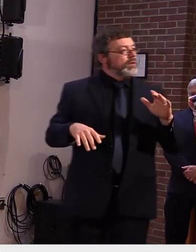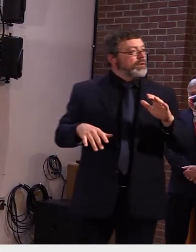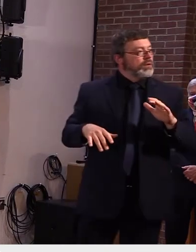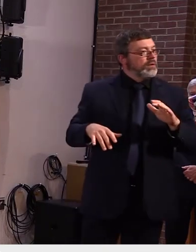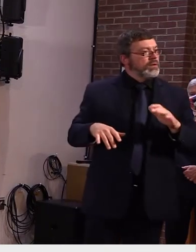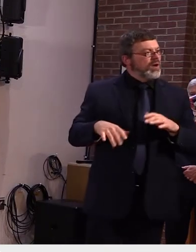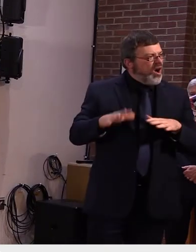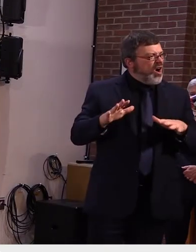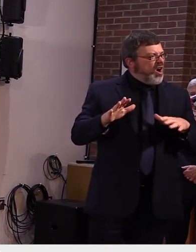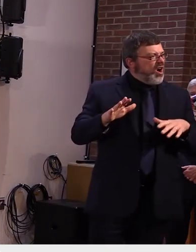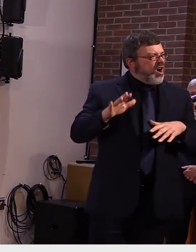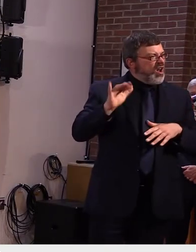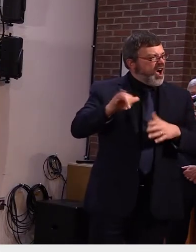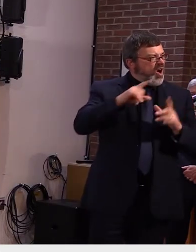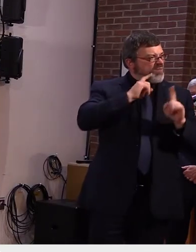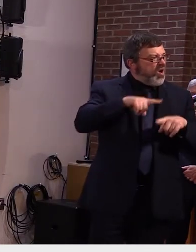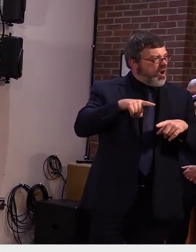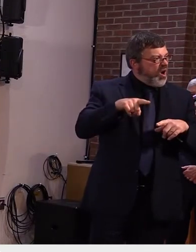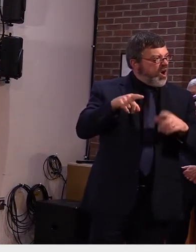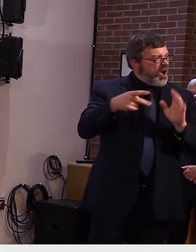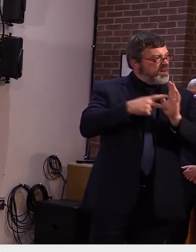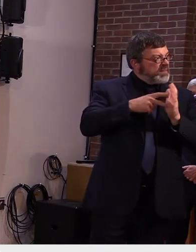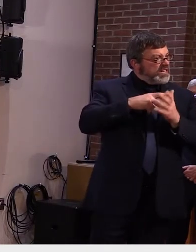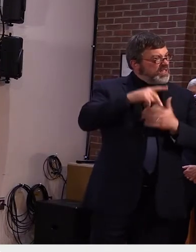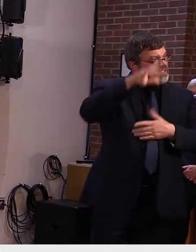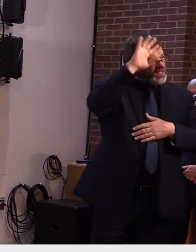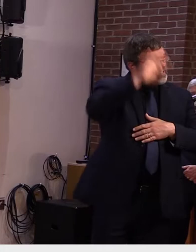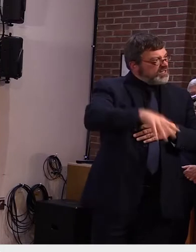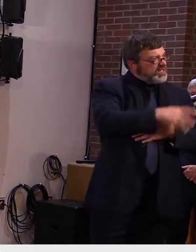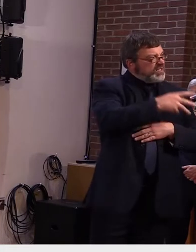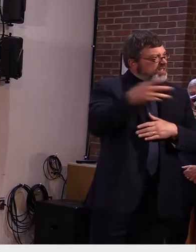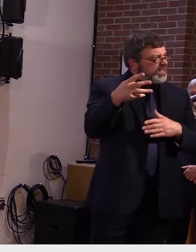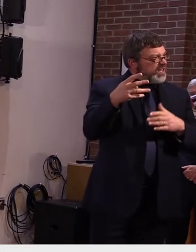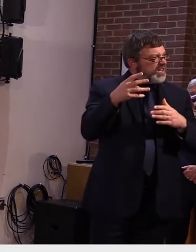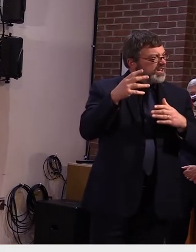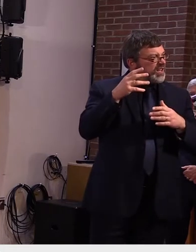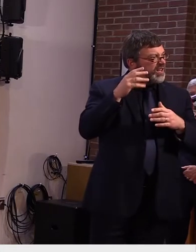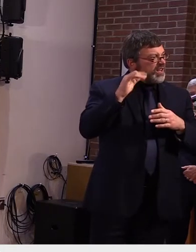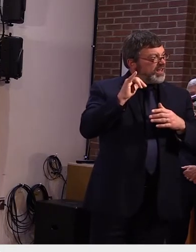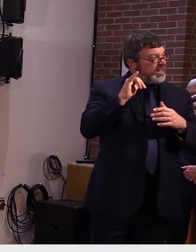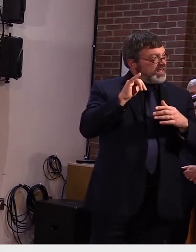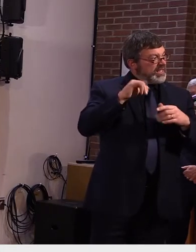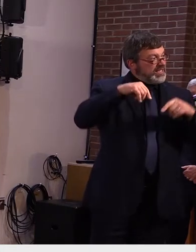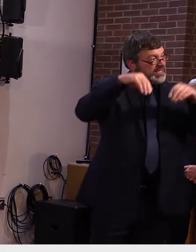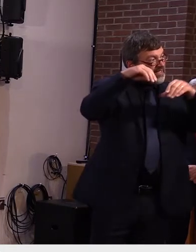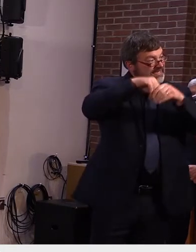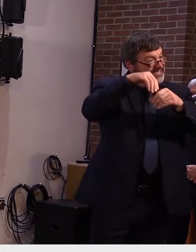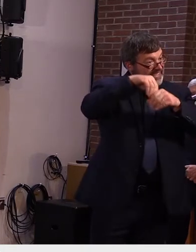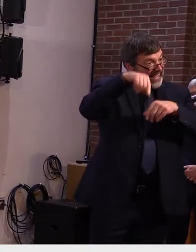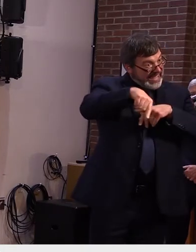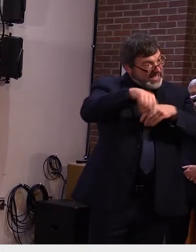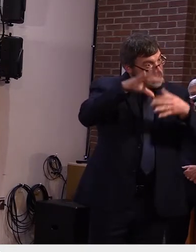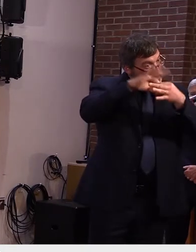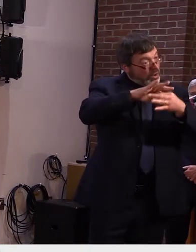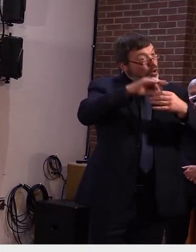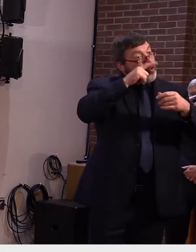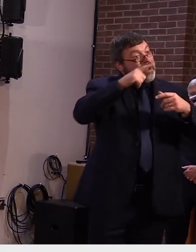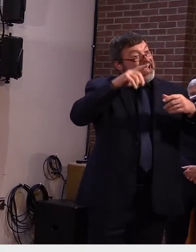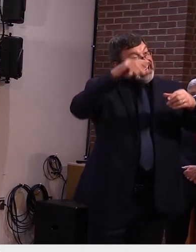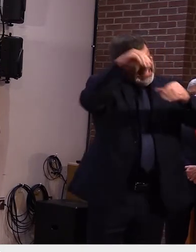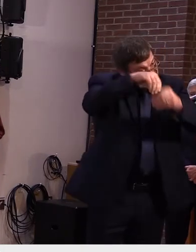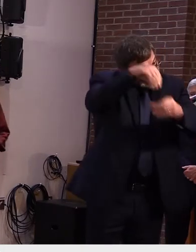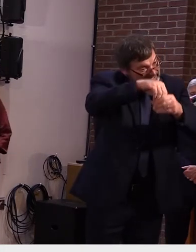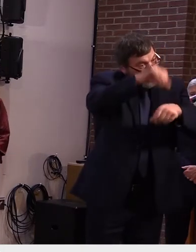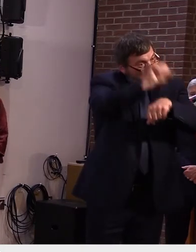do they only include people who are in the building yes they only include and and this is um